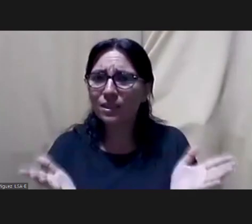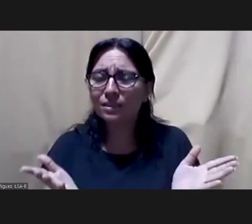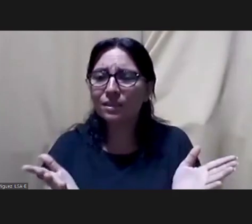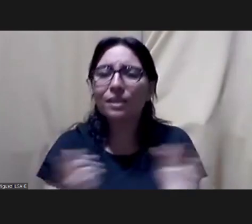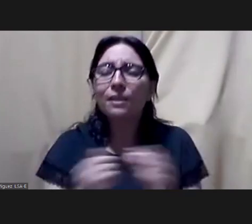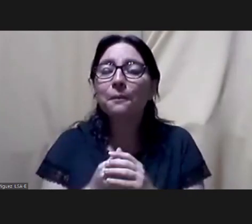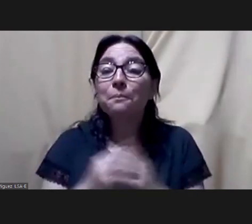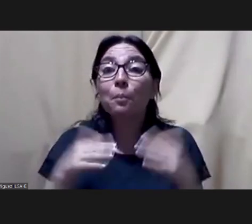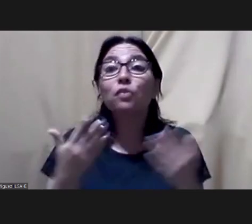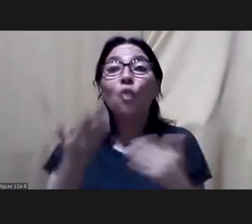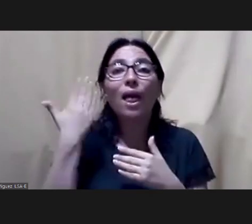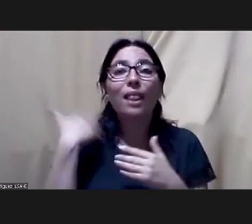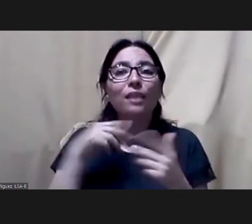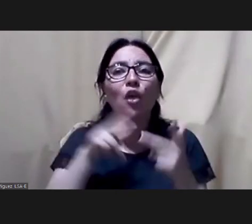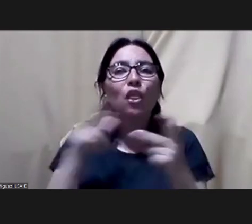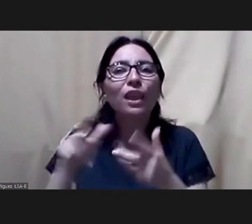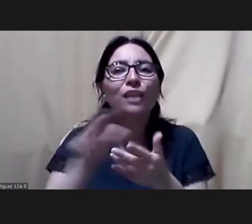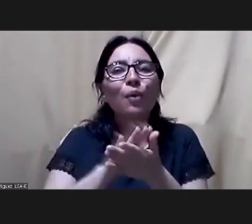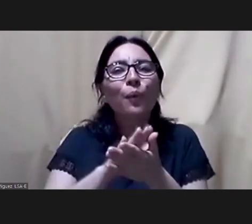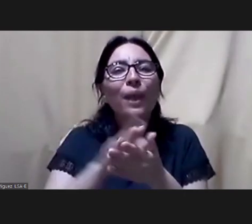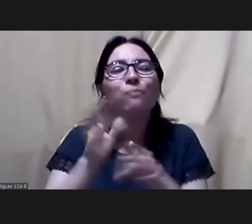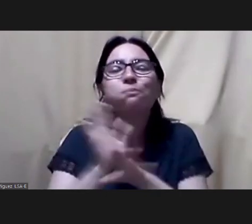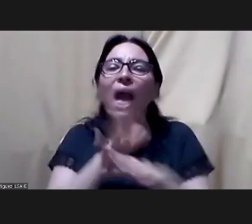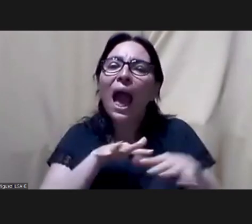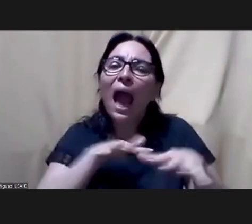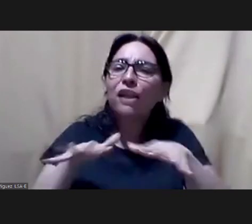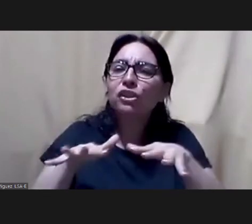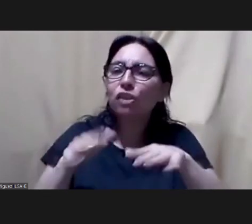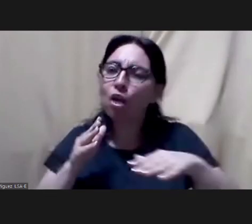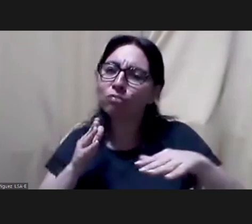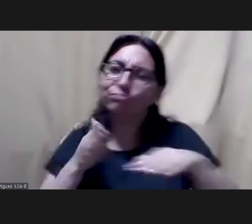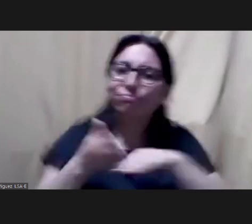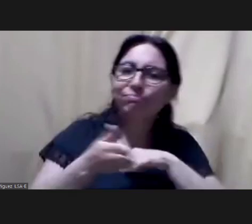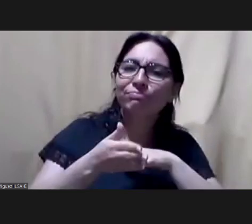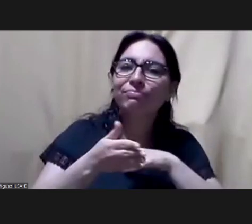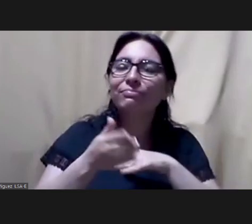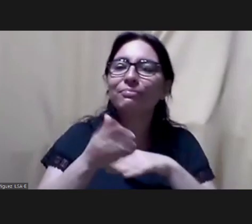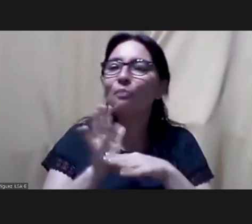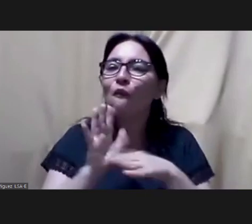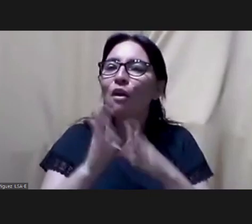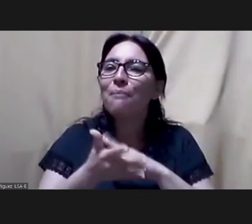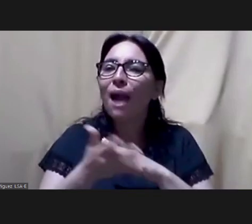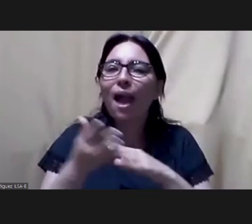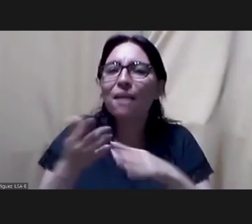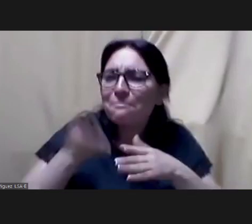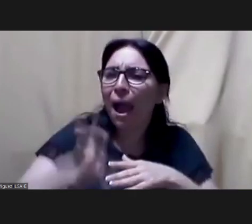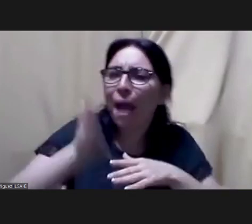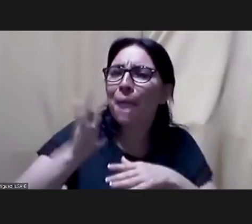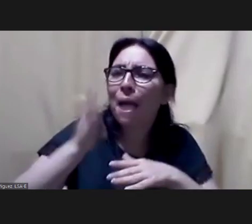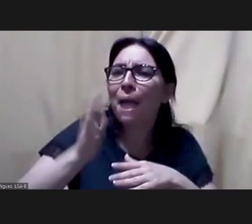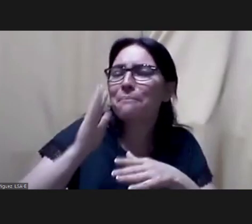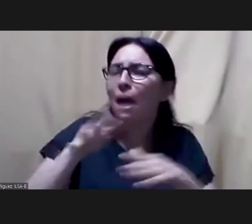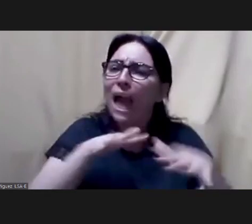not at all that's why i was saying how we should get into action we should get into action as crazy horses